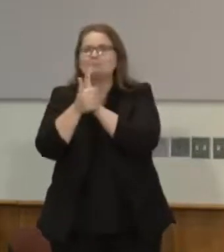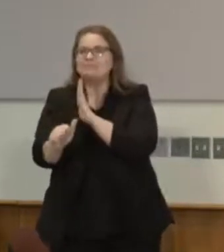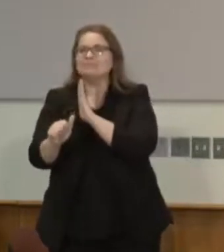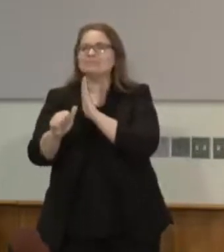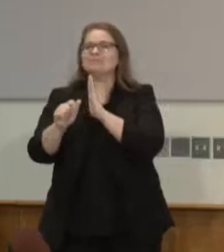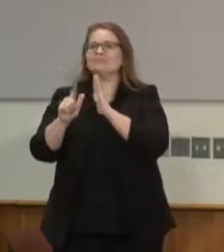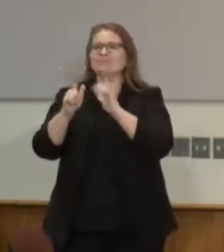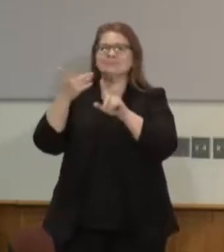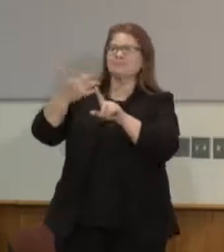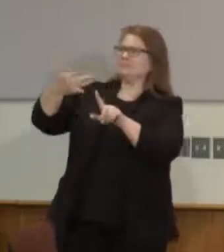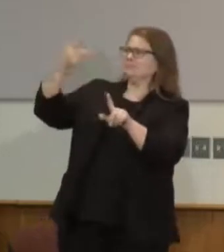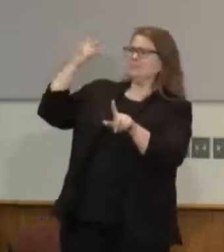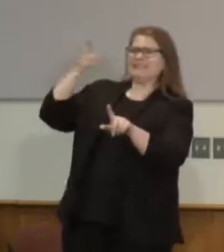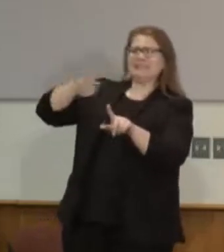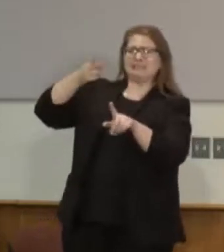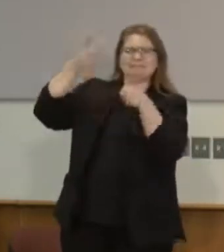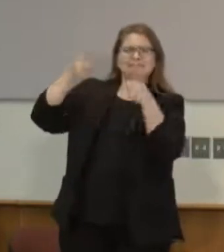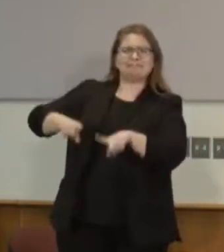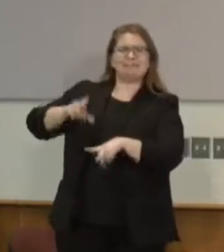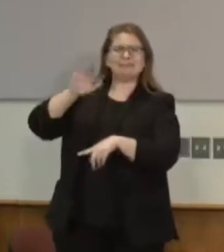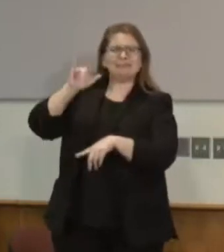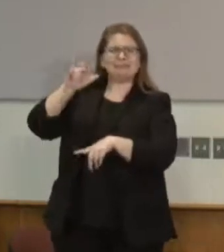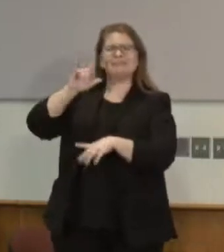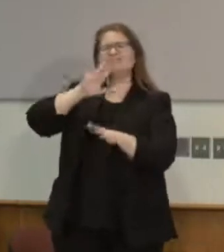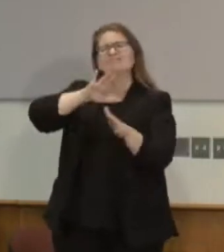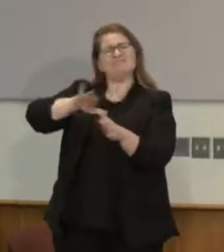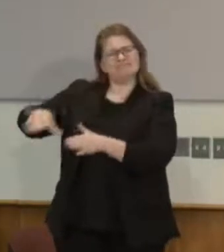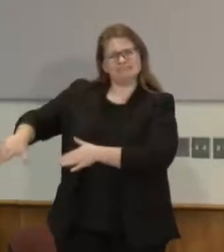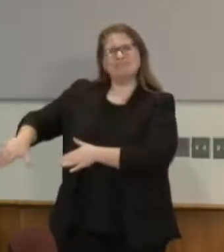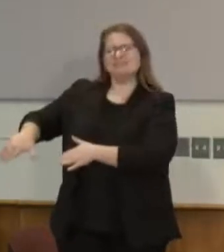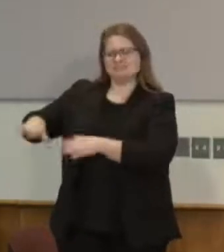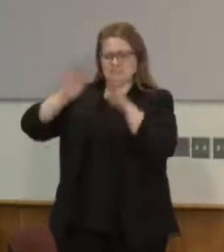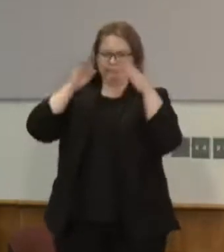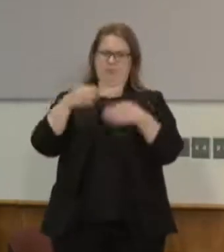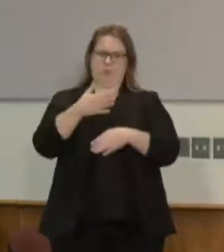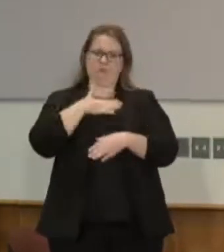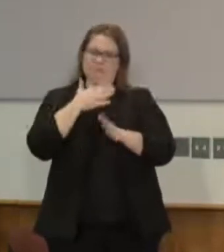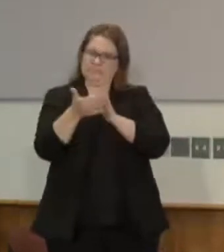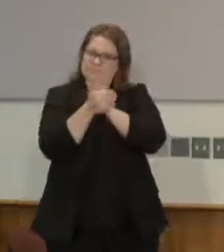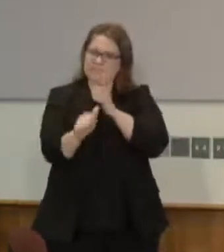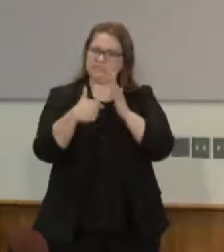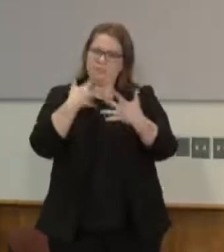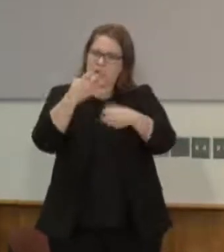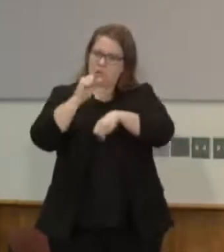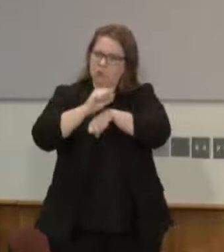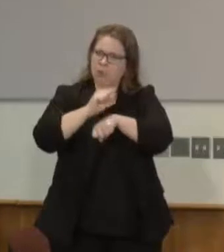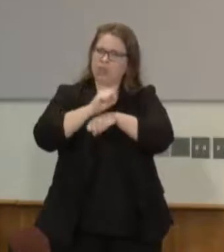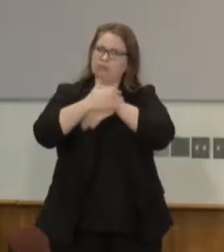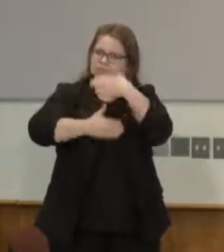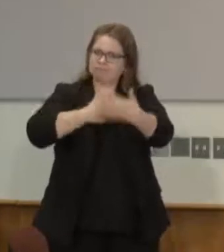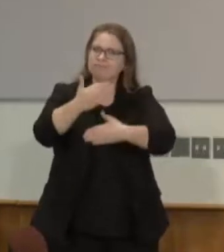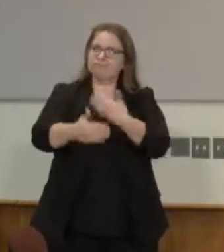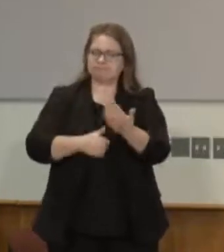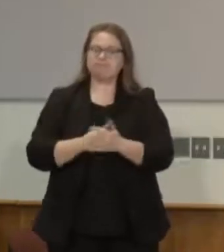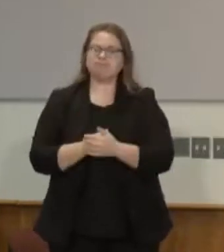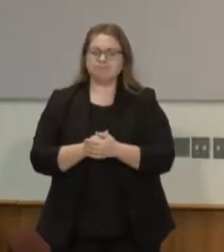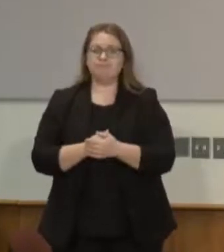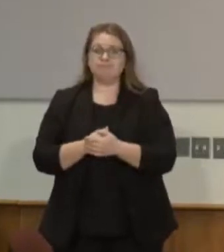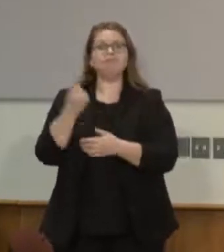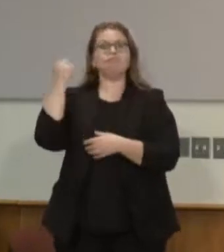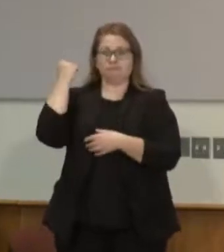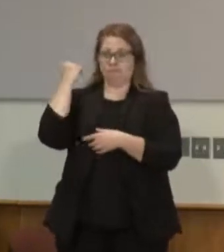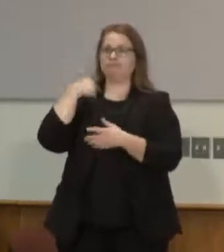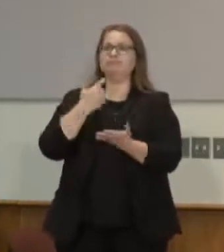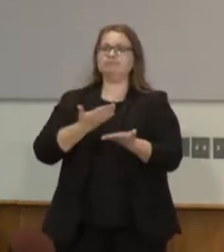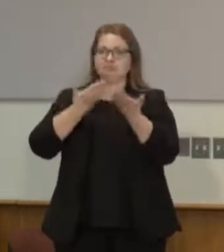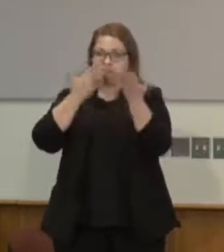so we will continue to work on that I did put forth a bill in order to close that loophole in fact how